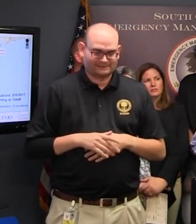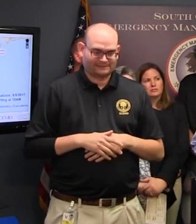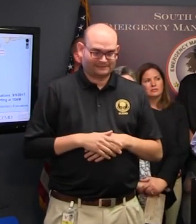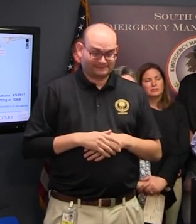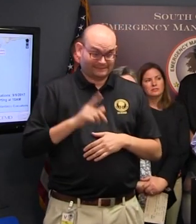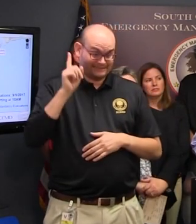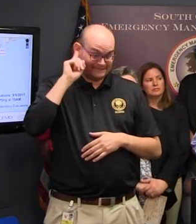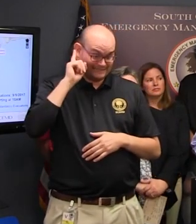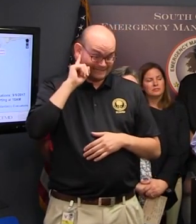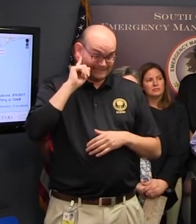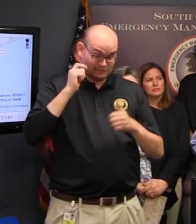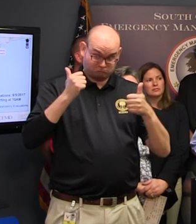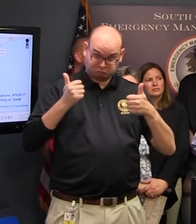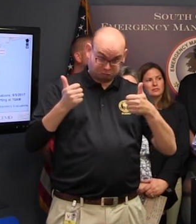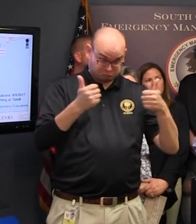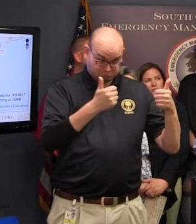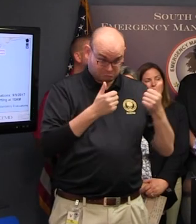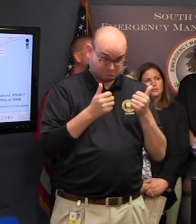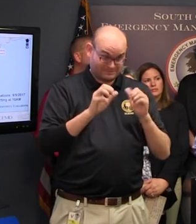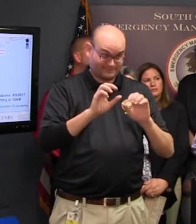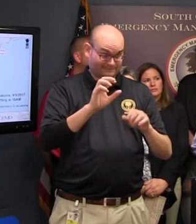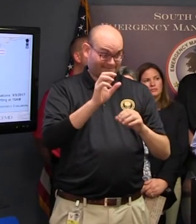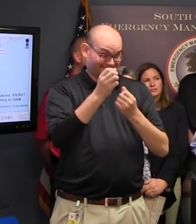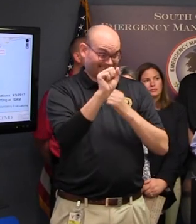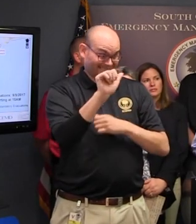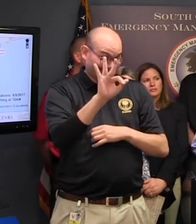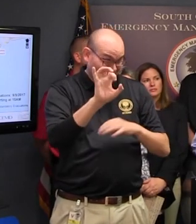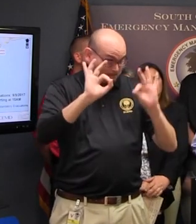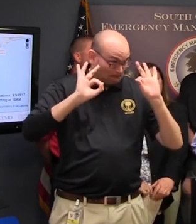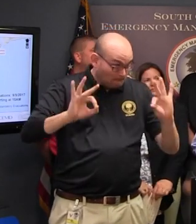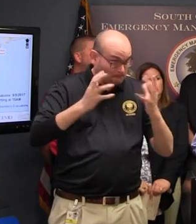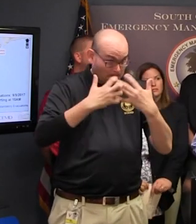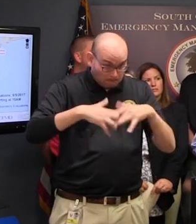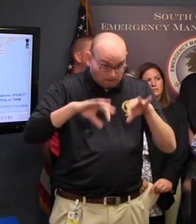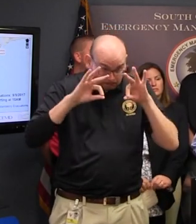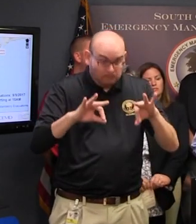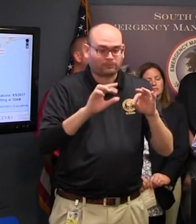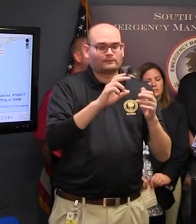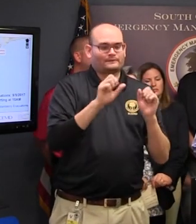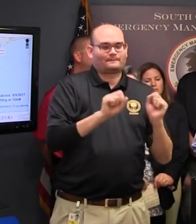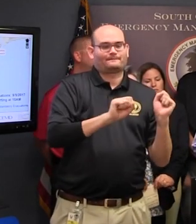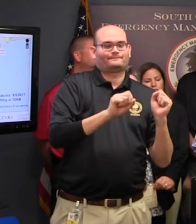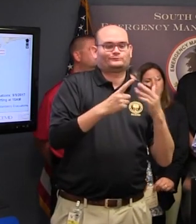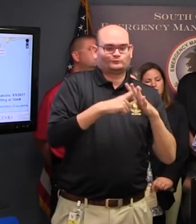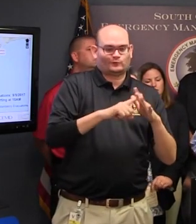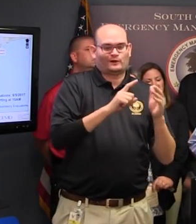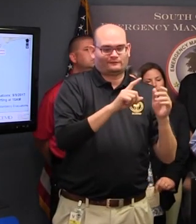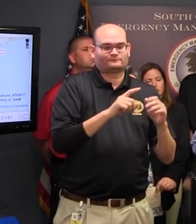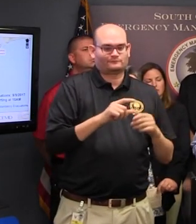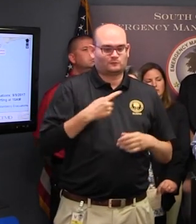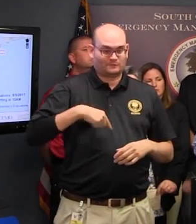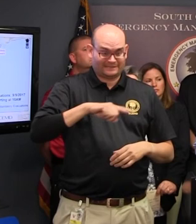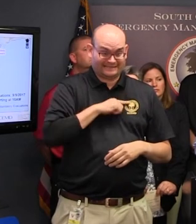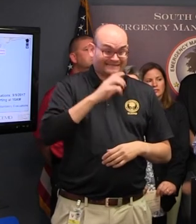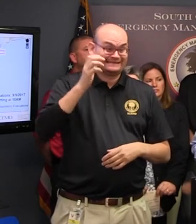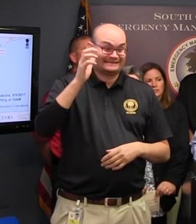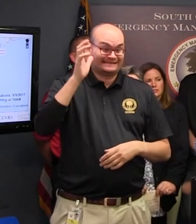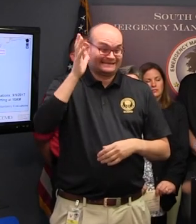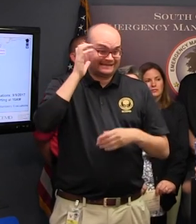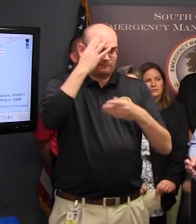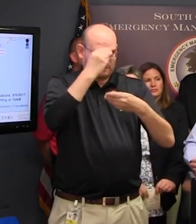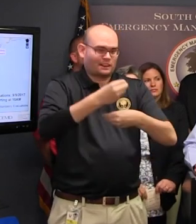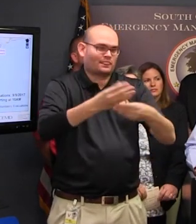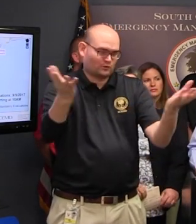we can And of course there will be much local input into when that notification should be And then we go into